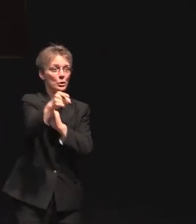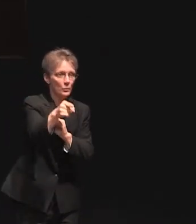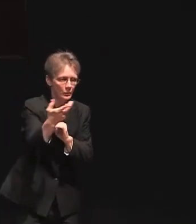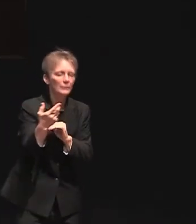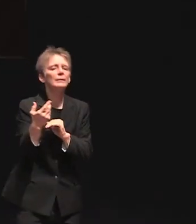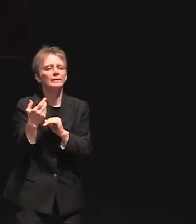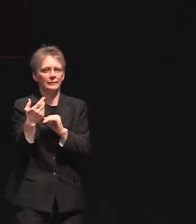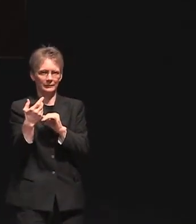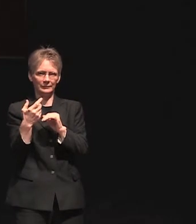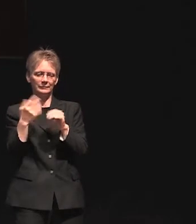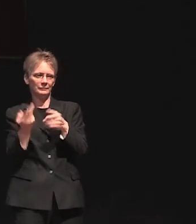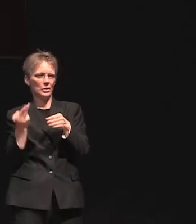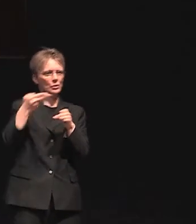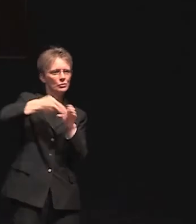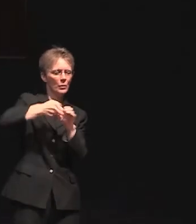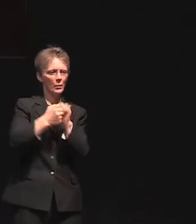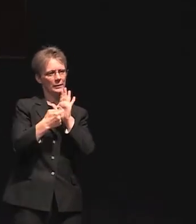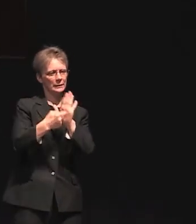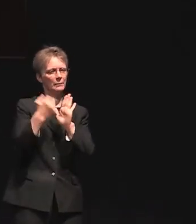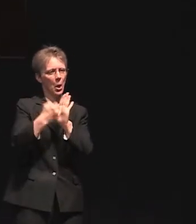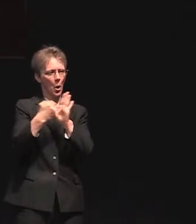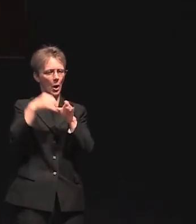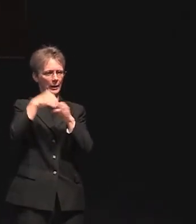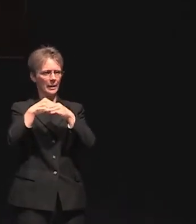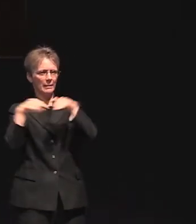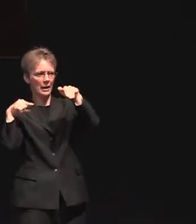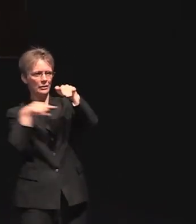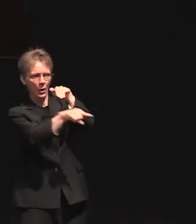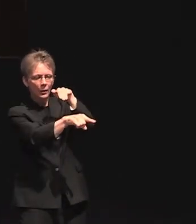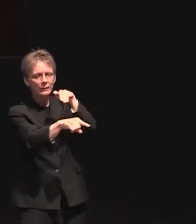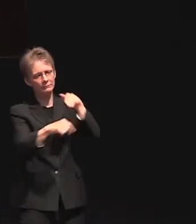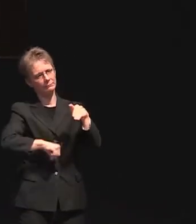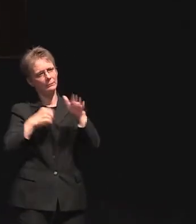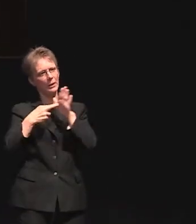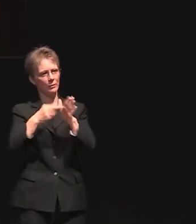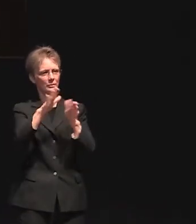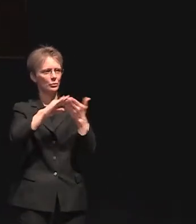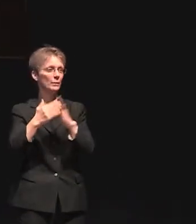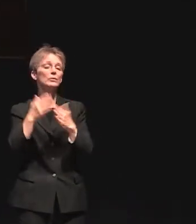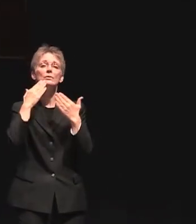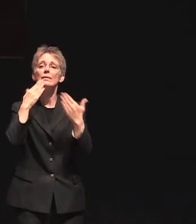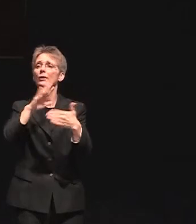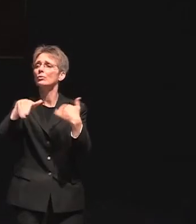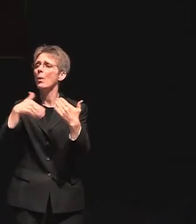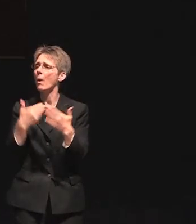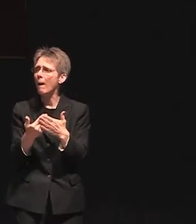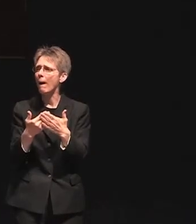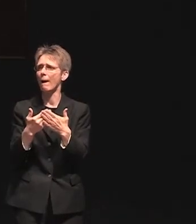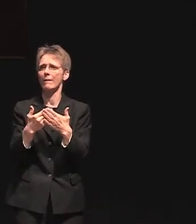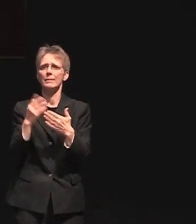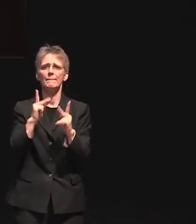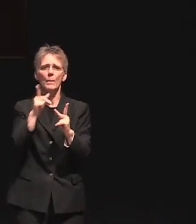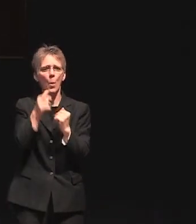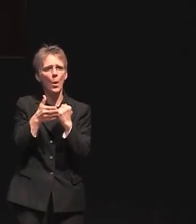building and the Capitol and that you proudly represent your community so thank you to all of those who've helped to get you